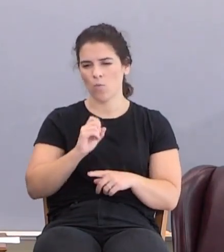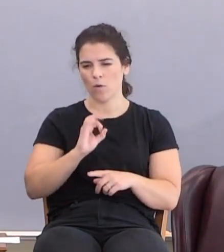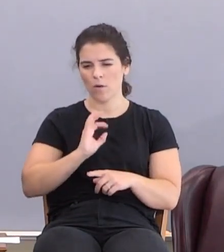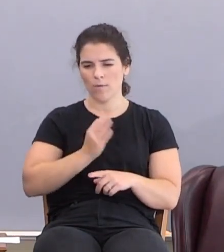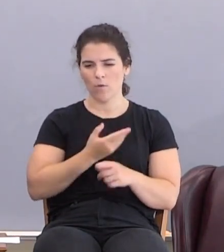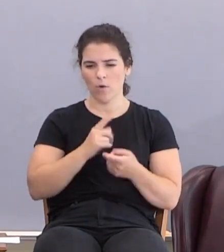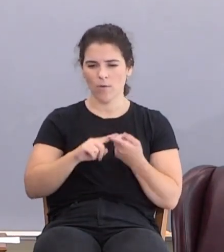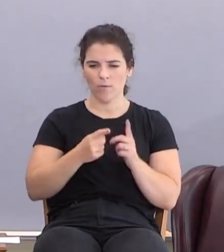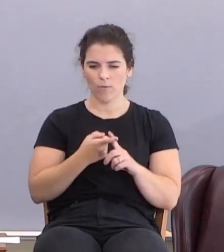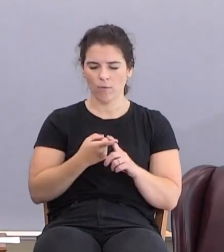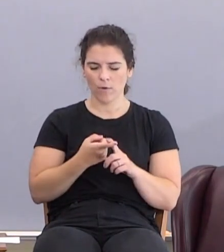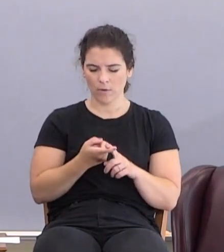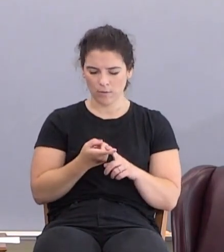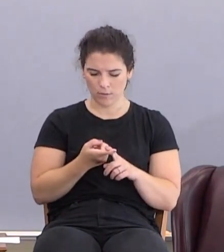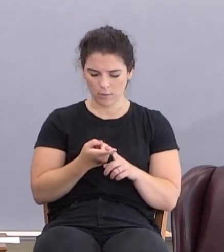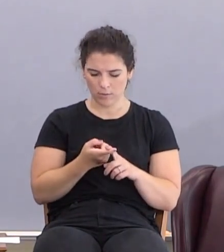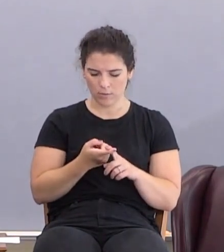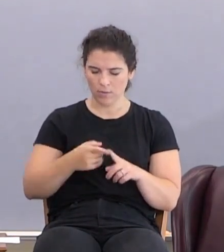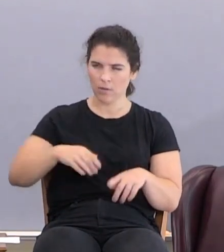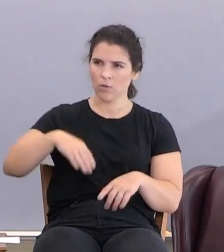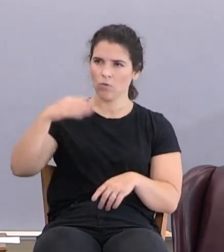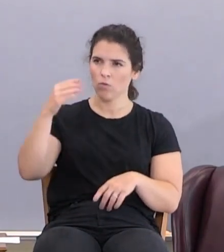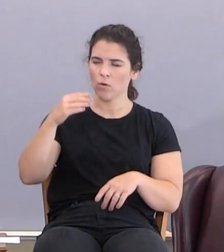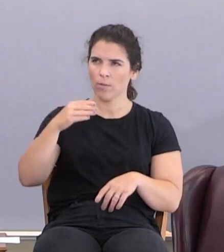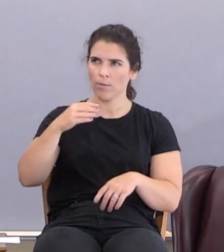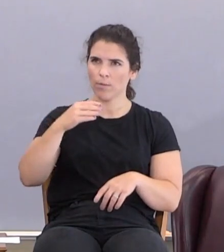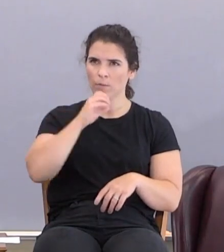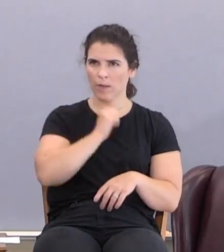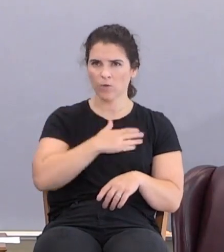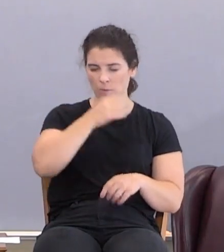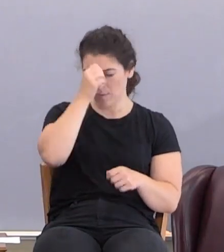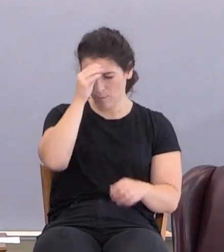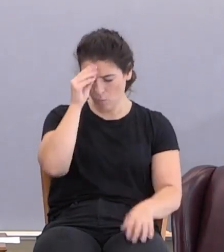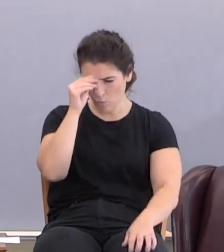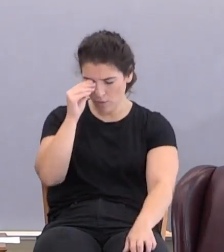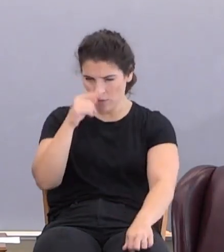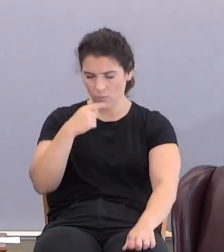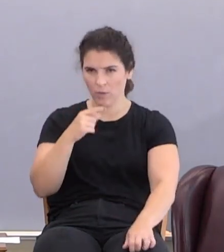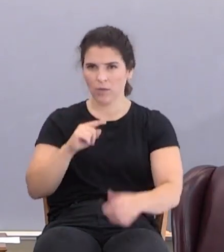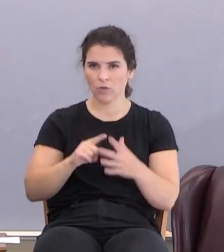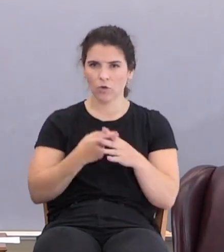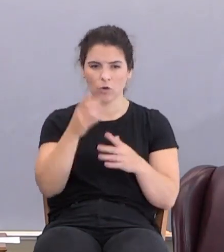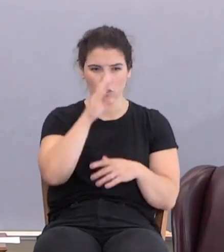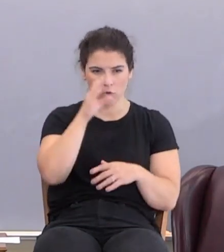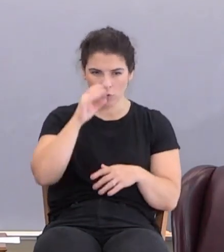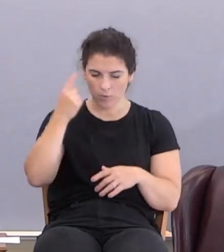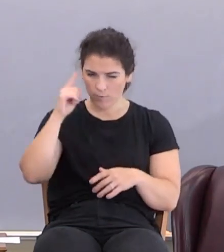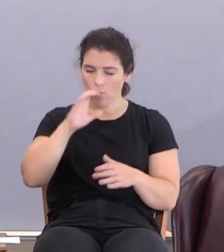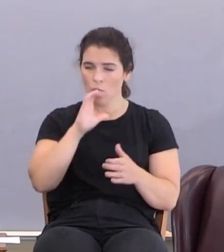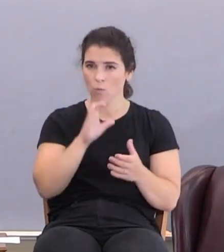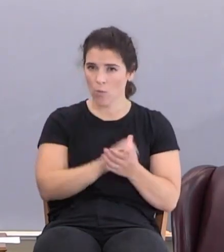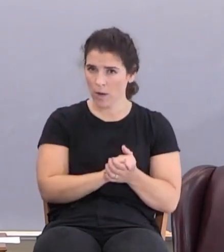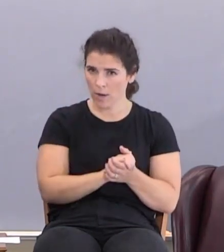he was, he grew up the age of my boys. And when he started looking for a wife,